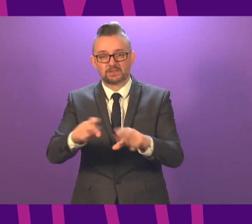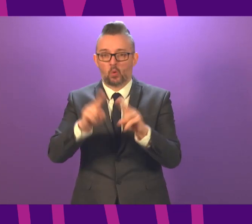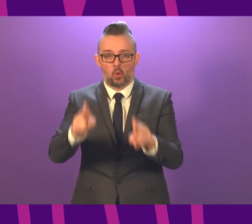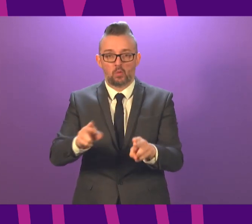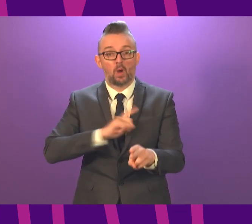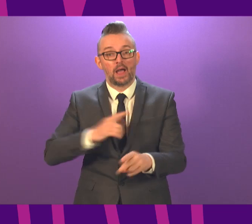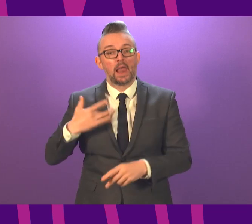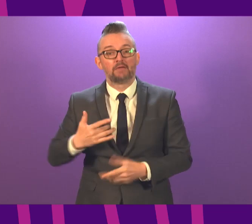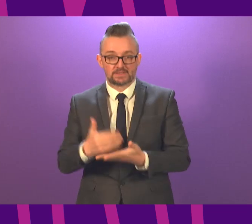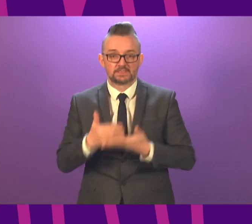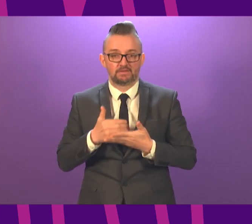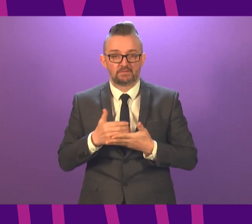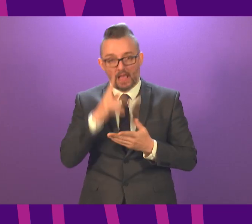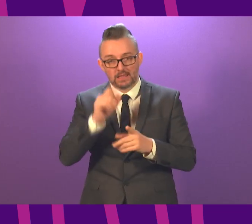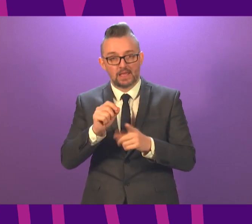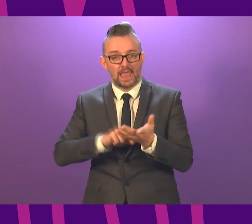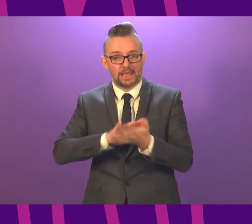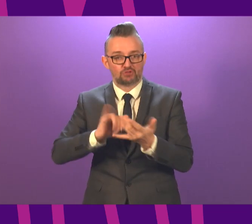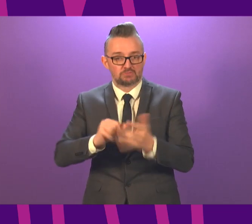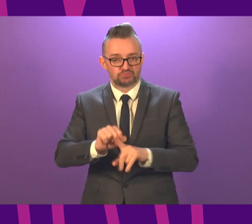how we save lives and protect the NHS.